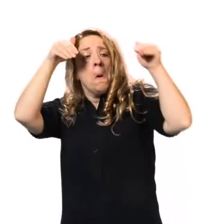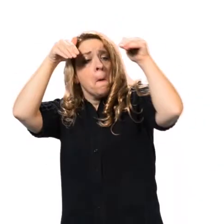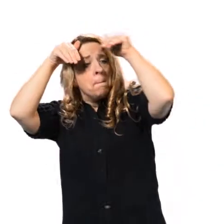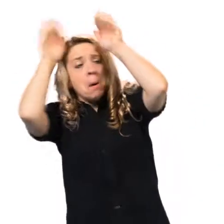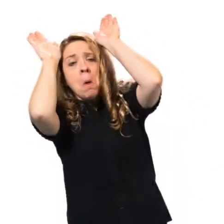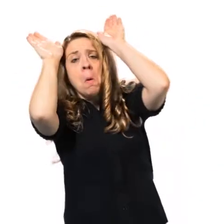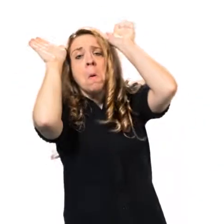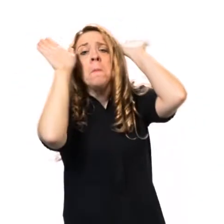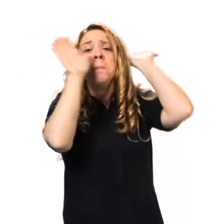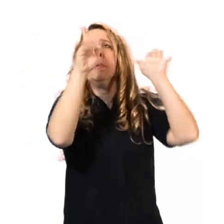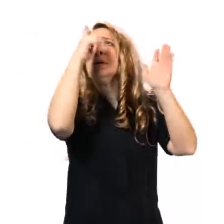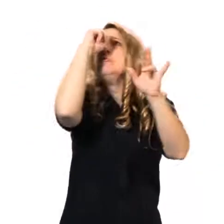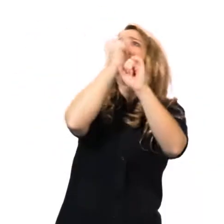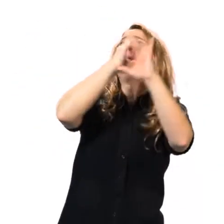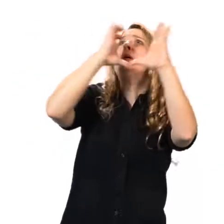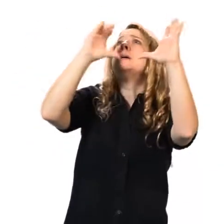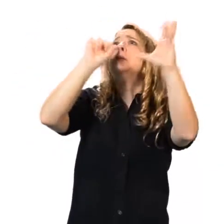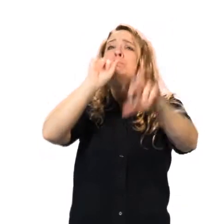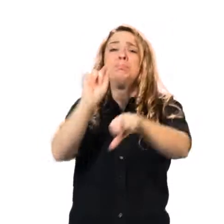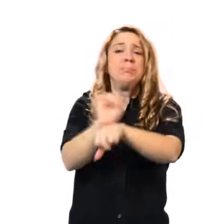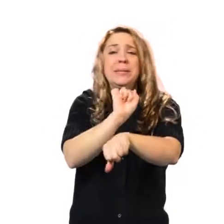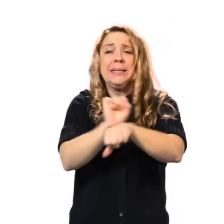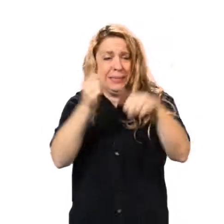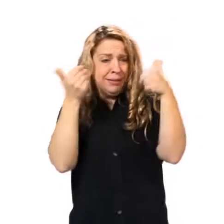It was Templeton's dream come true.